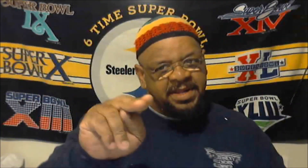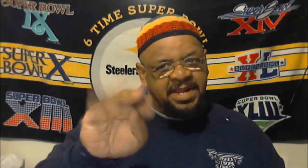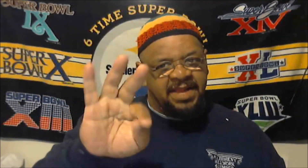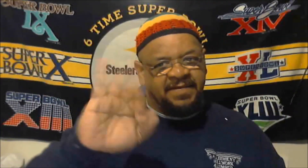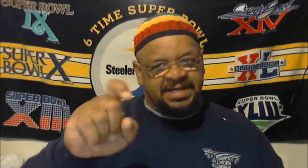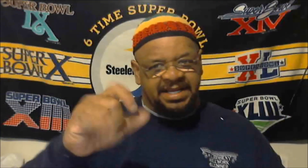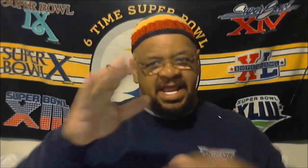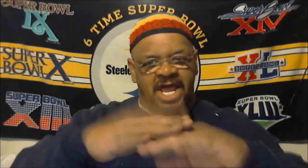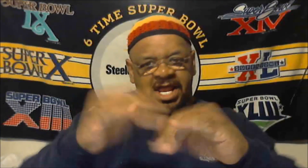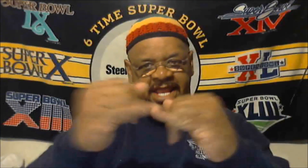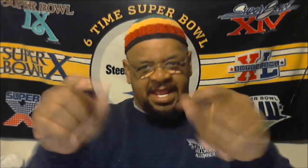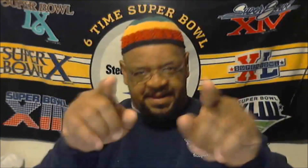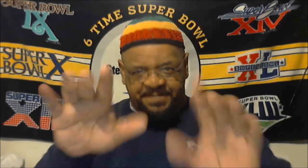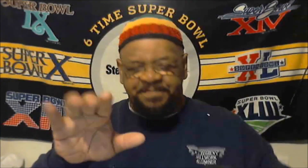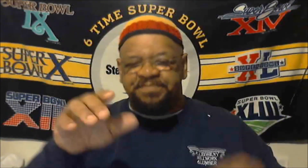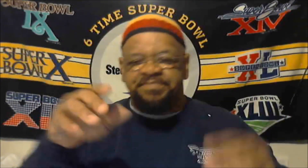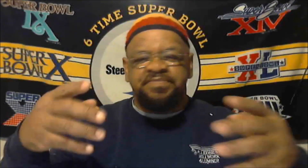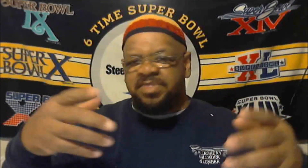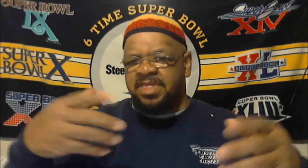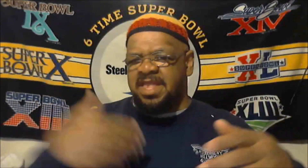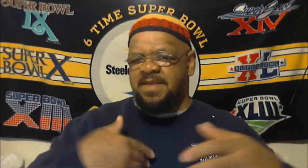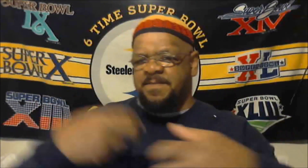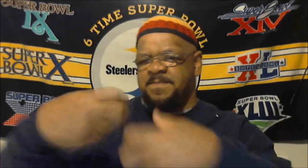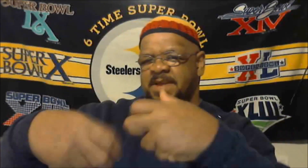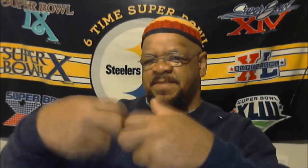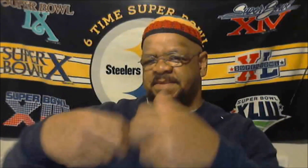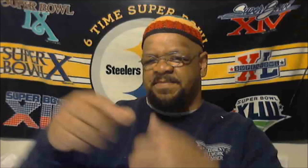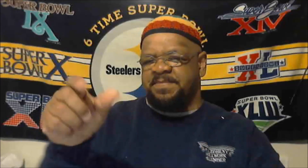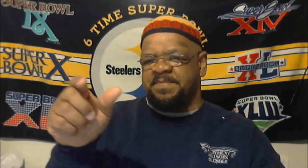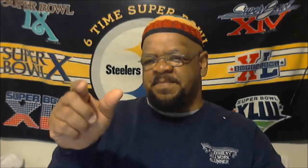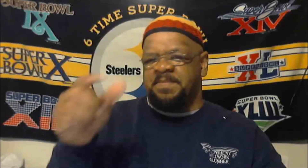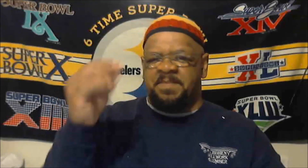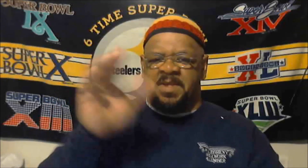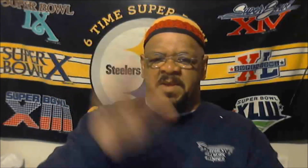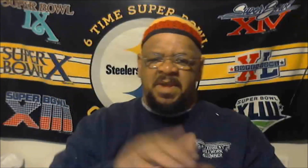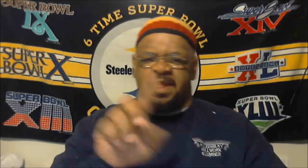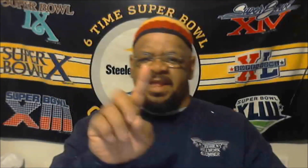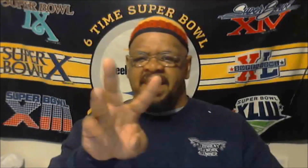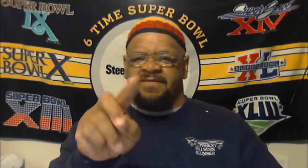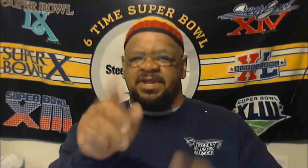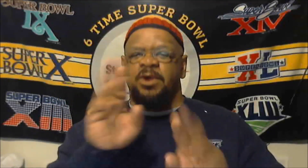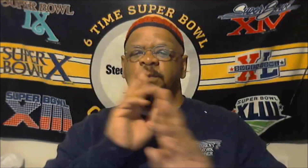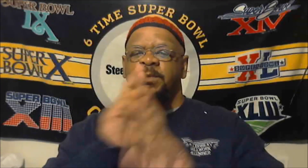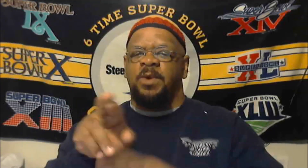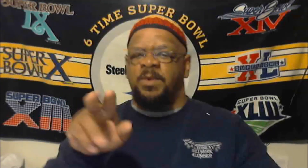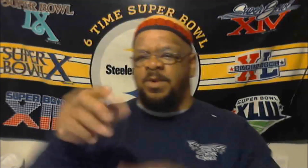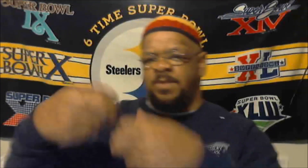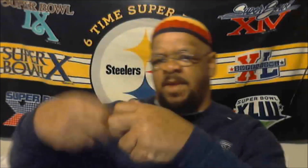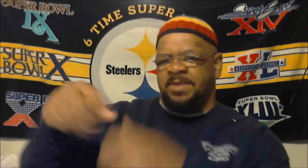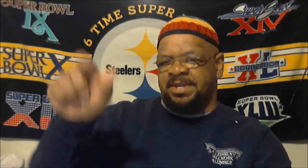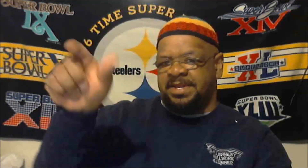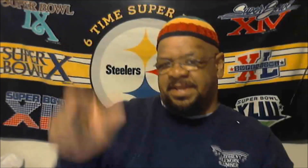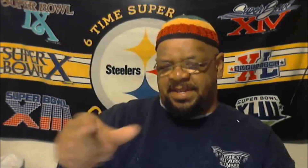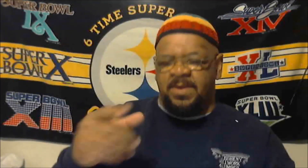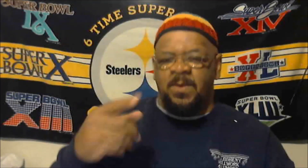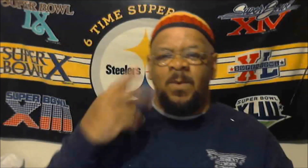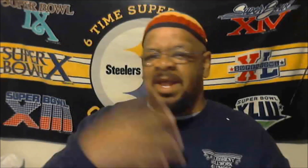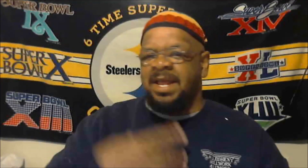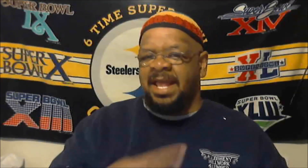Just make have to scribbling. like church Every day, I think you'll get over here if have a lot of